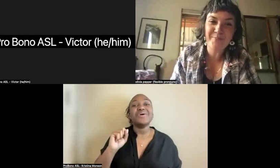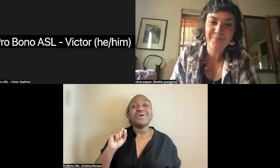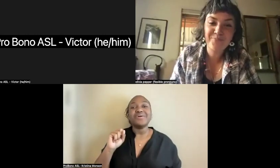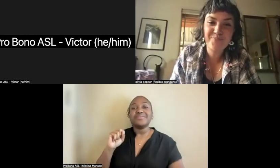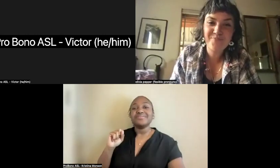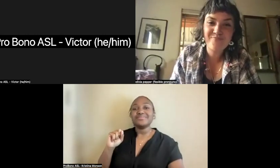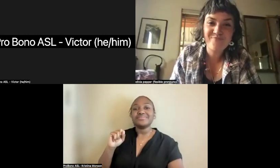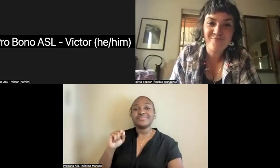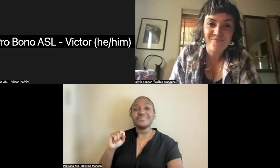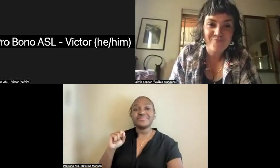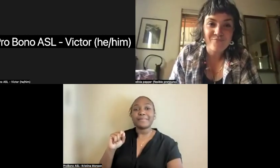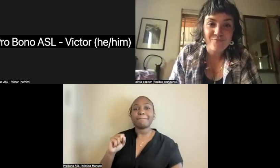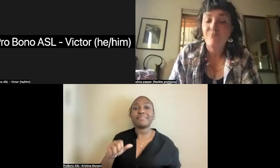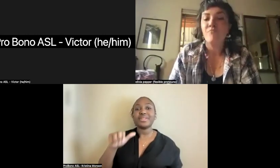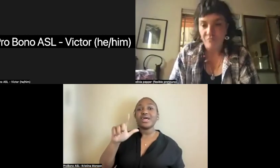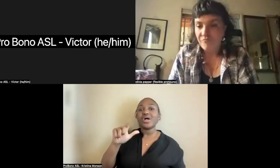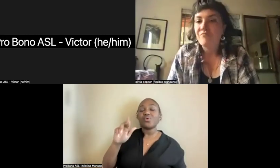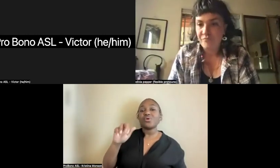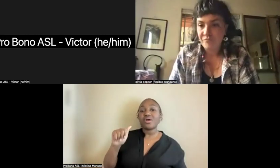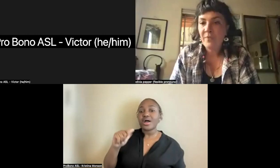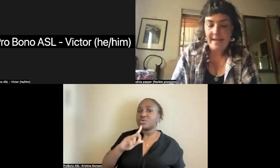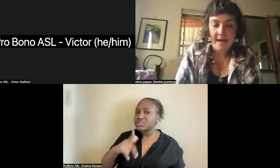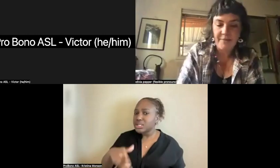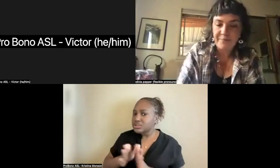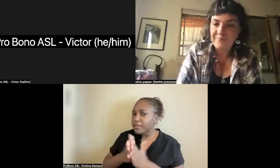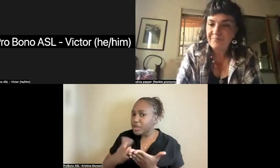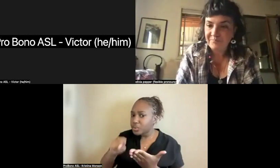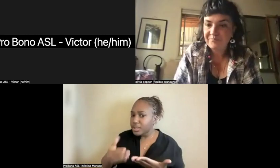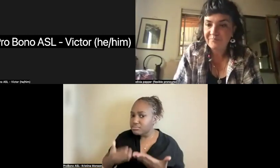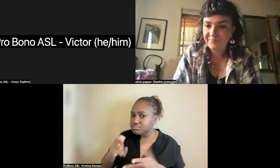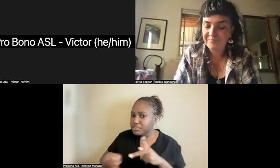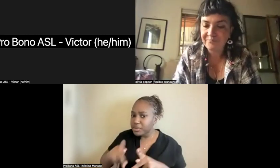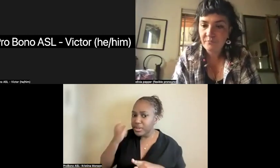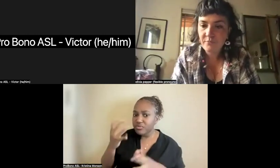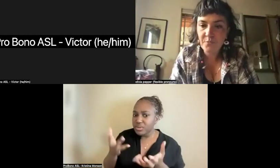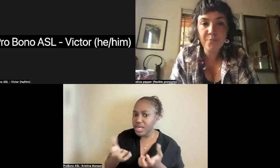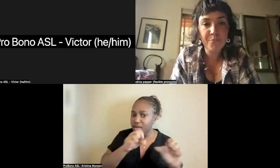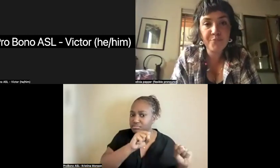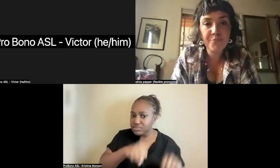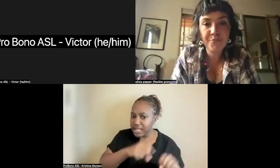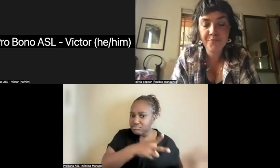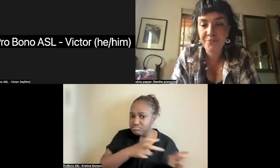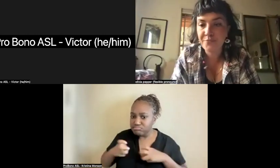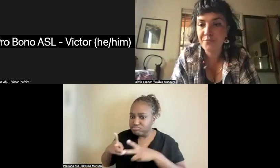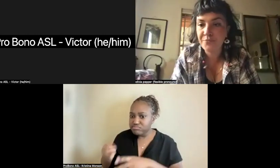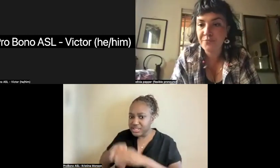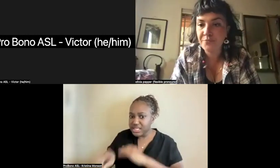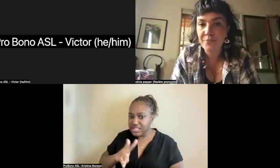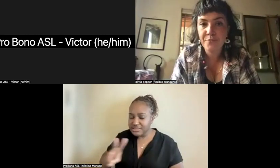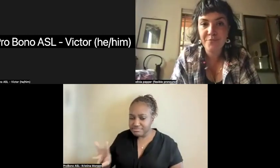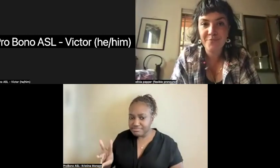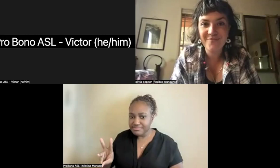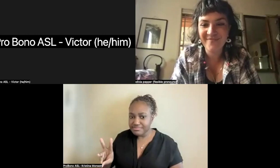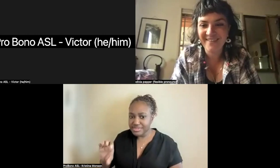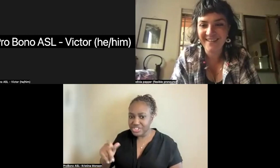Was that, you said there was a book that you could recommend to people? Yeah. If you can pop that into the chat and if there's anybody else you think they really